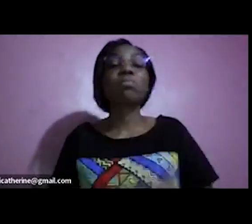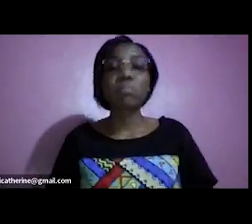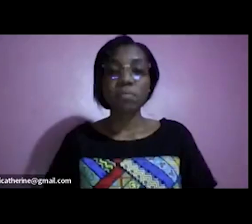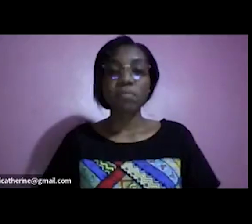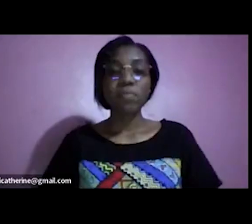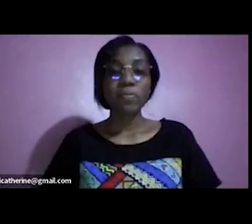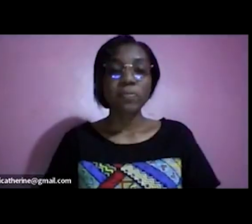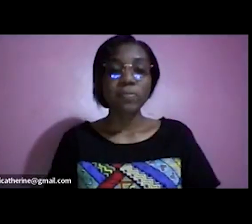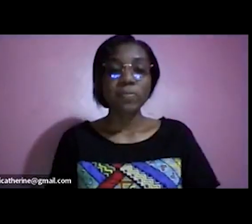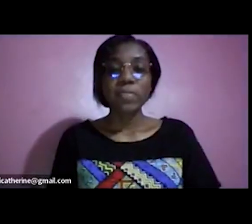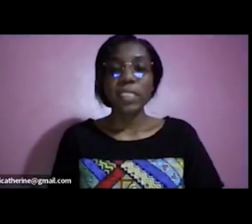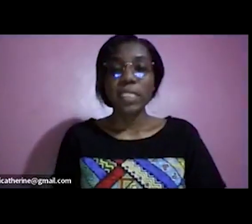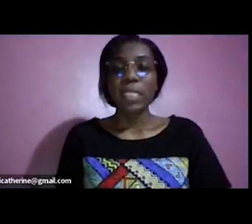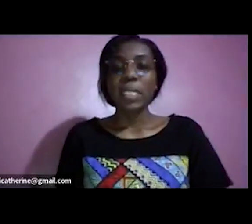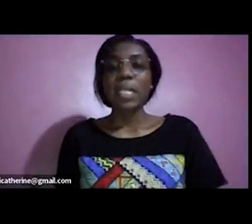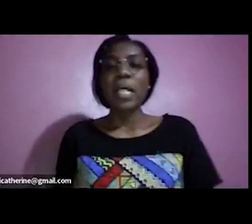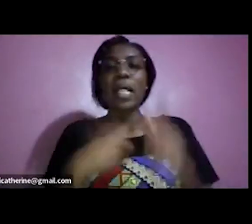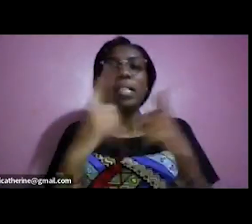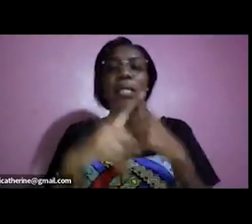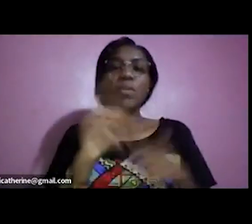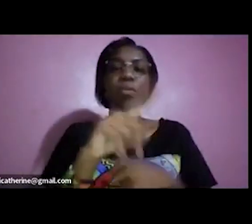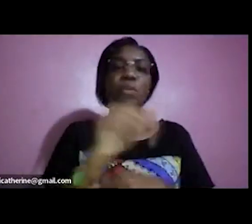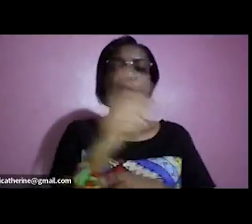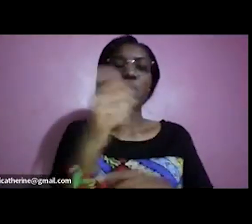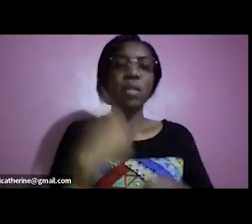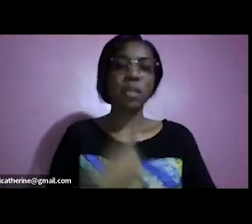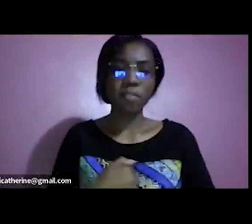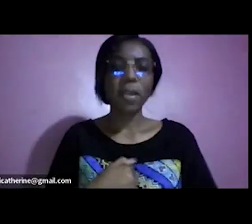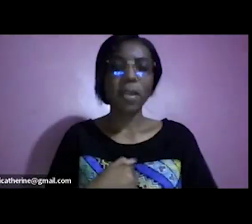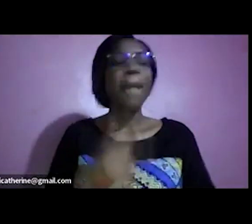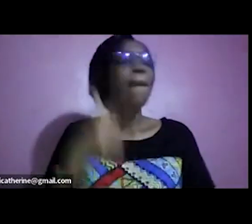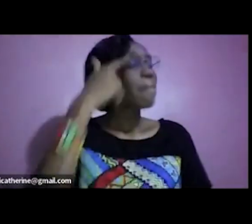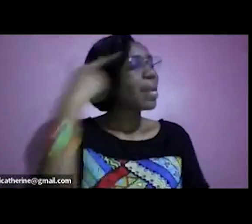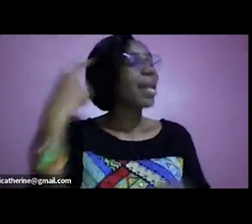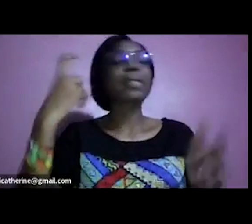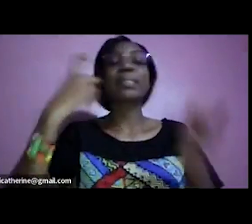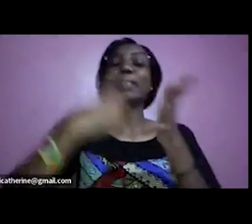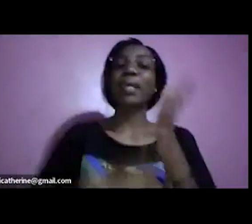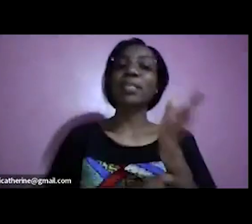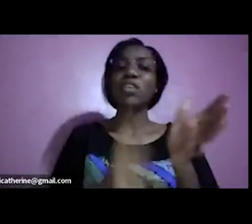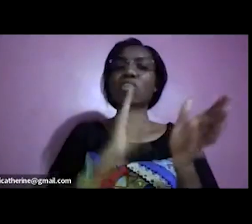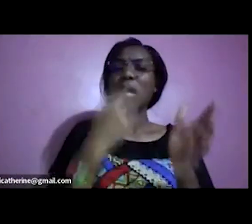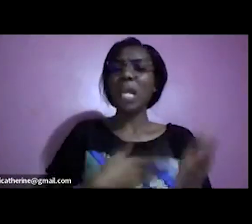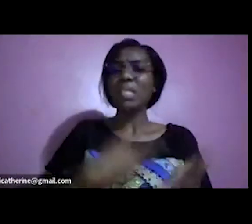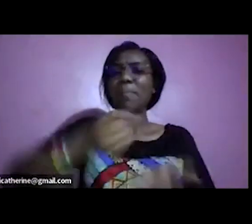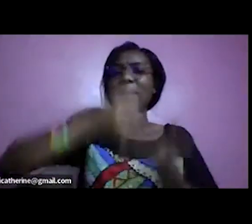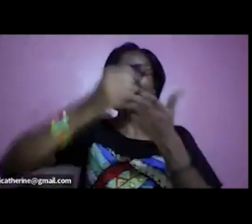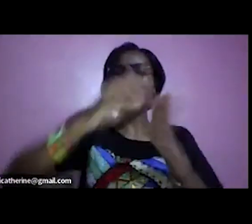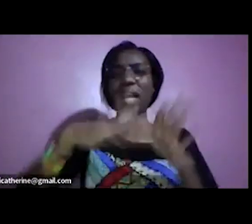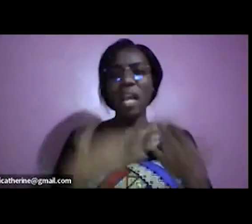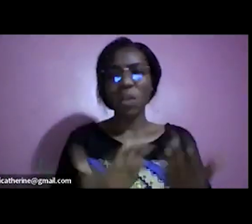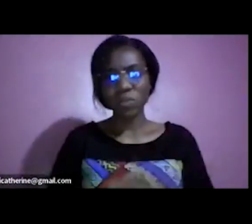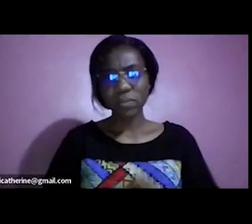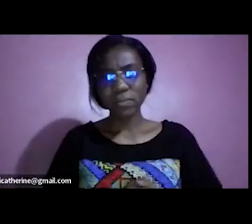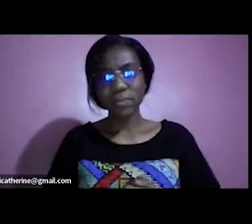and then there's another question from ben who says there's something called black tax how do i do we budget with this as well uh this